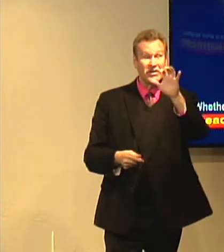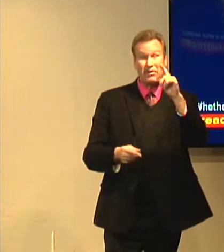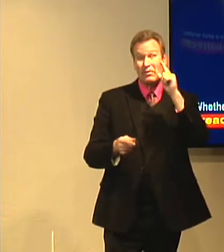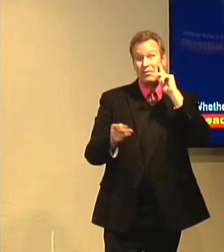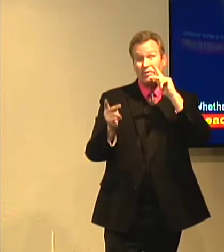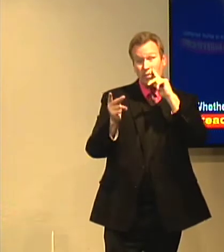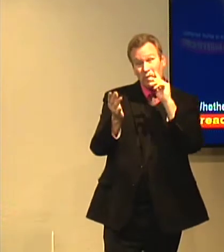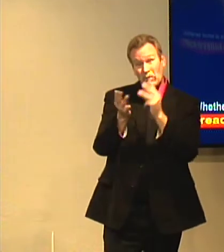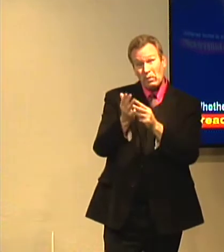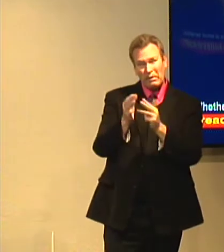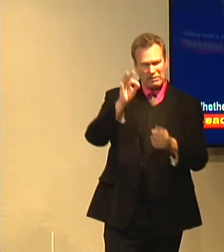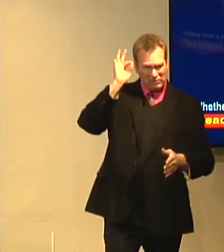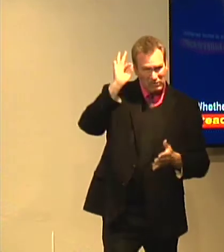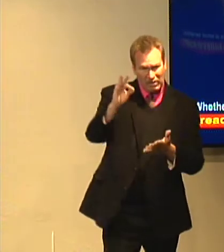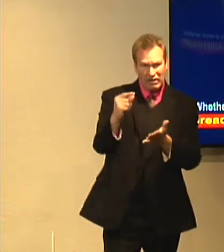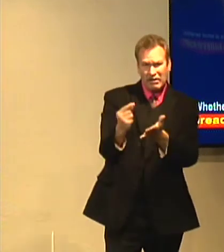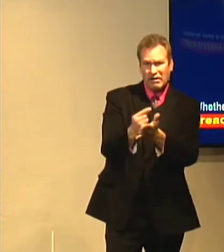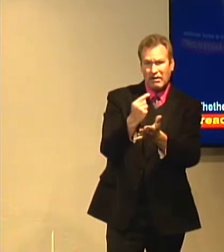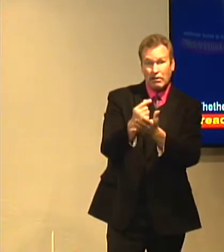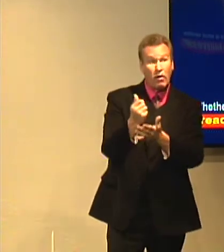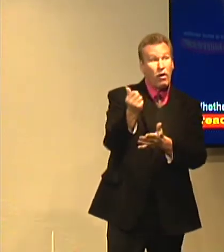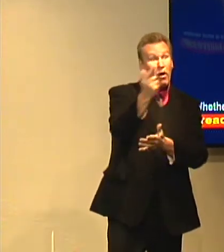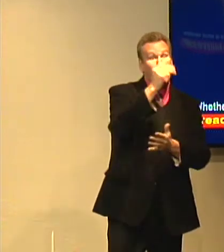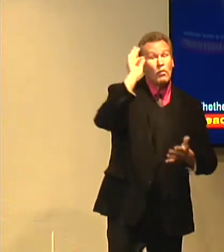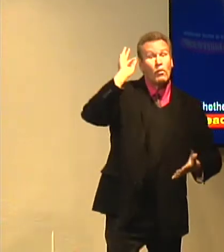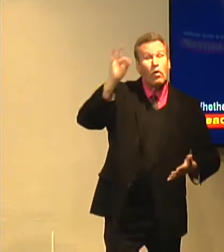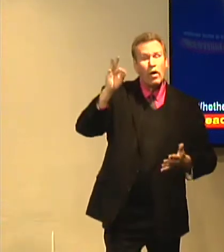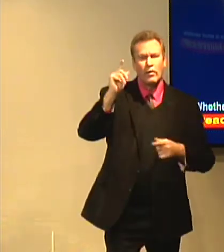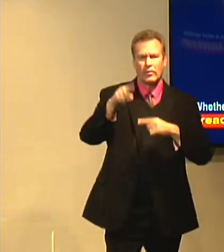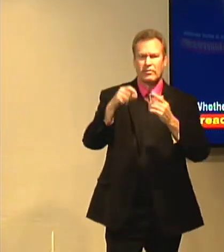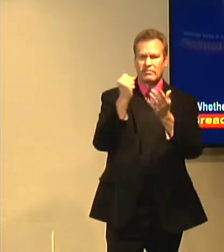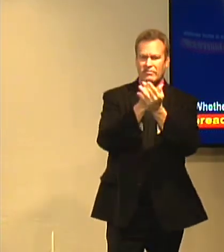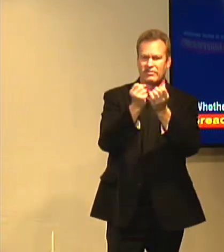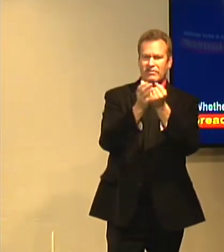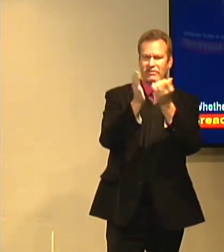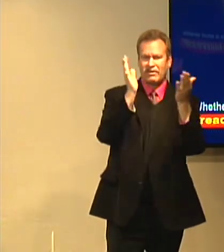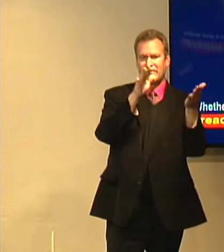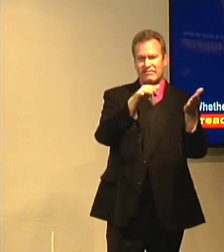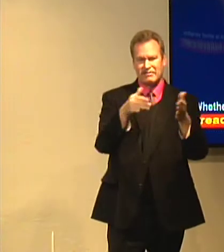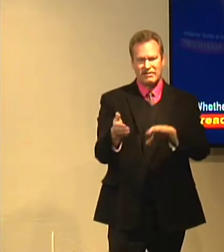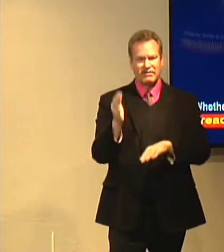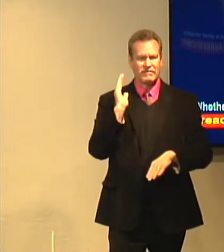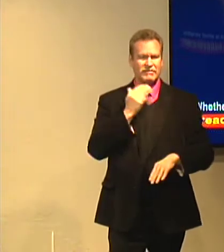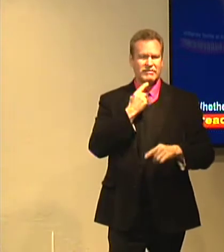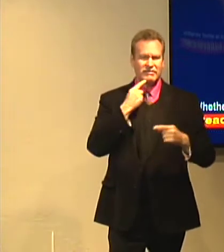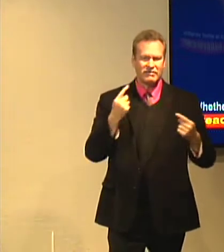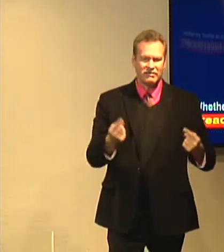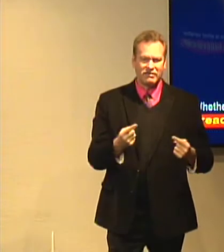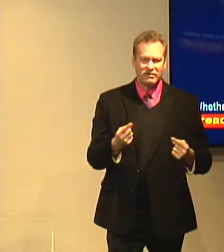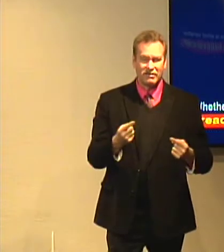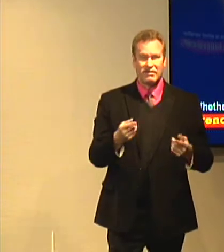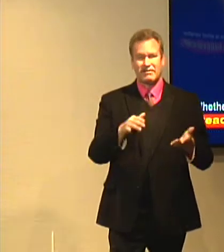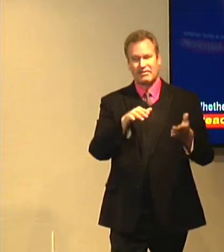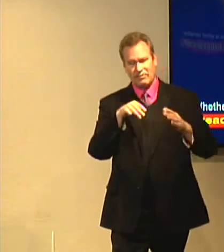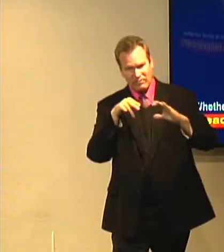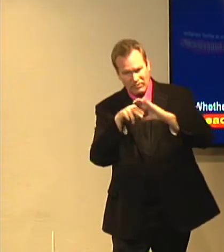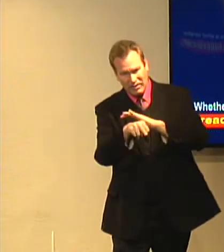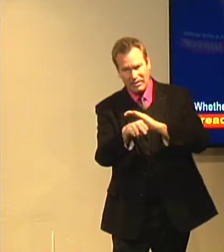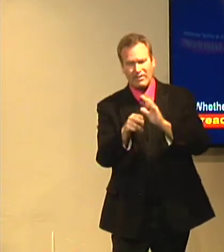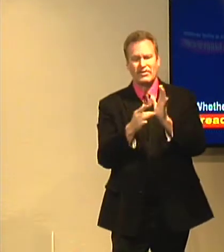and there were five hundred people that were eyewitnesses of the gospel, they talked about the crucifixion, that Jesus Christ was